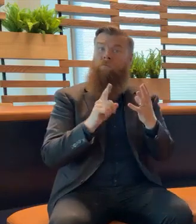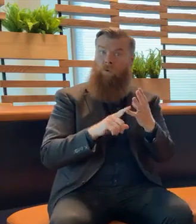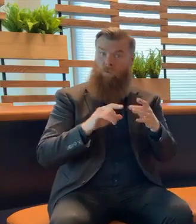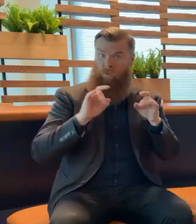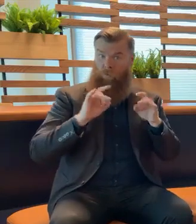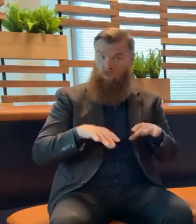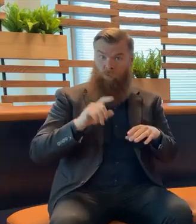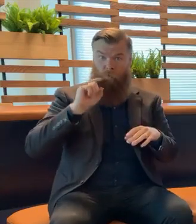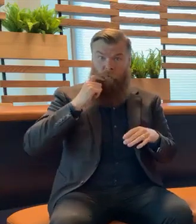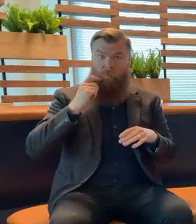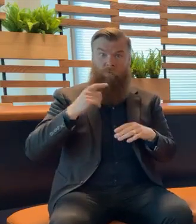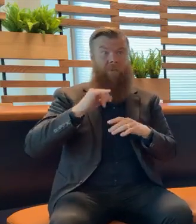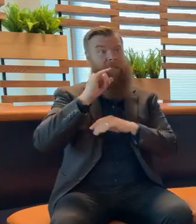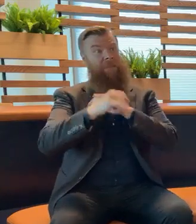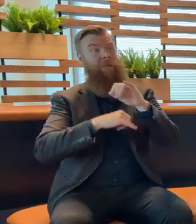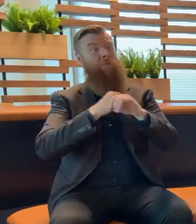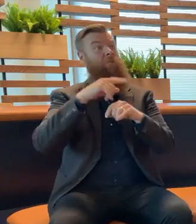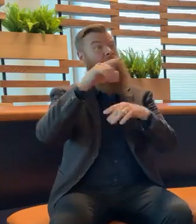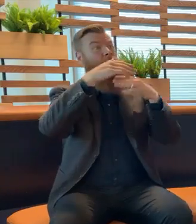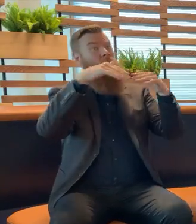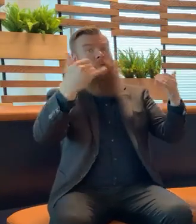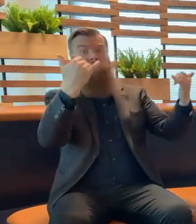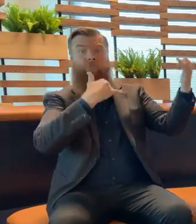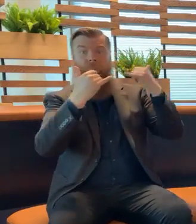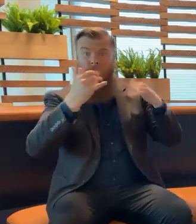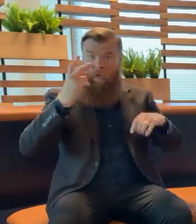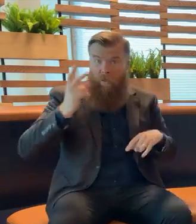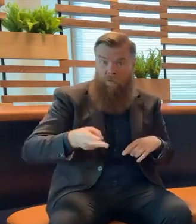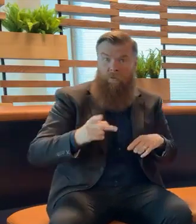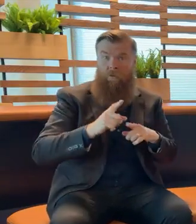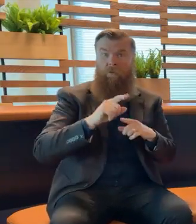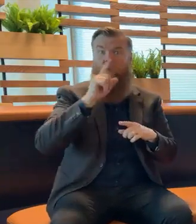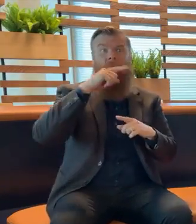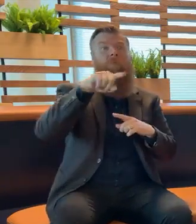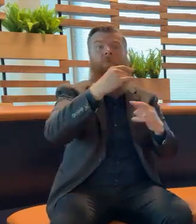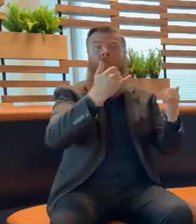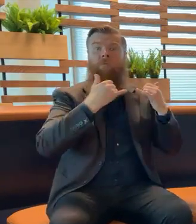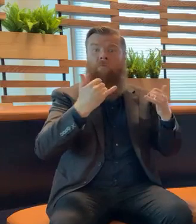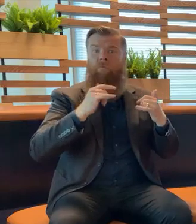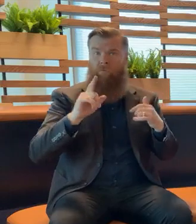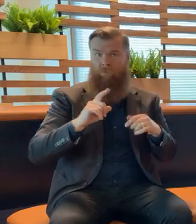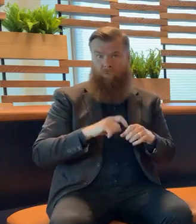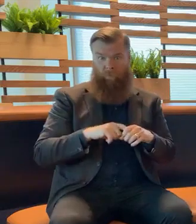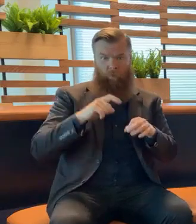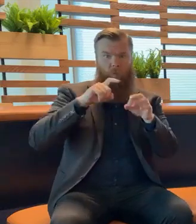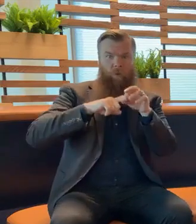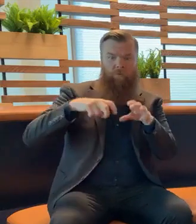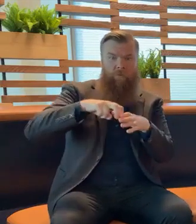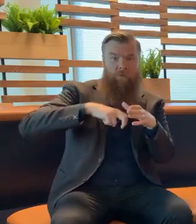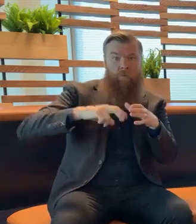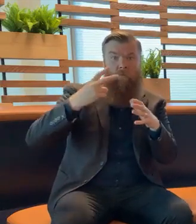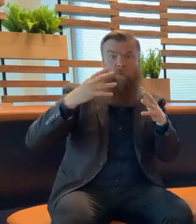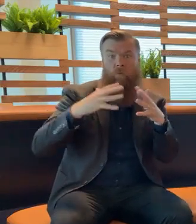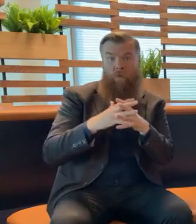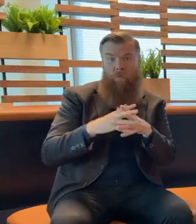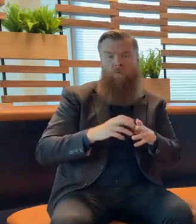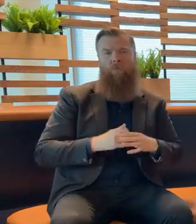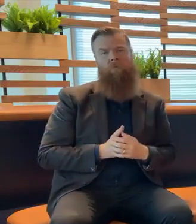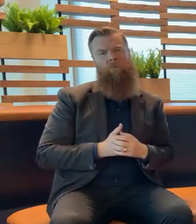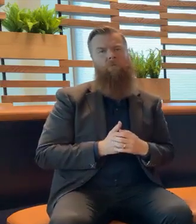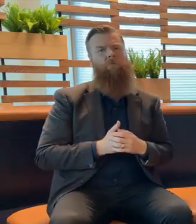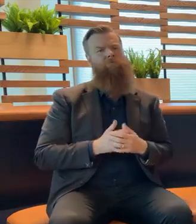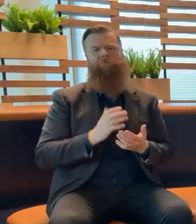from those countries need to quarantine for two weeks? That is not the case, except for people that are arriving from Southern Africa at the moment.